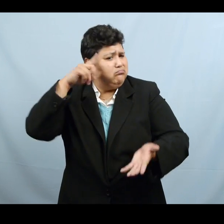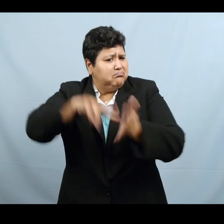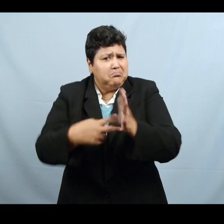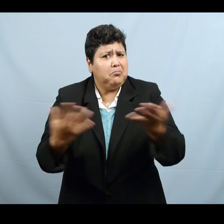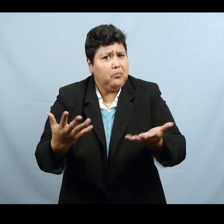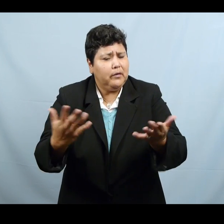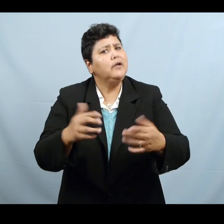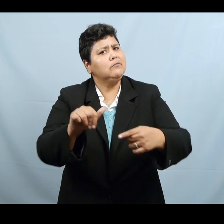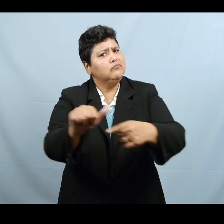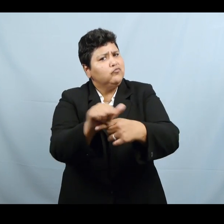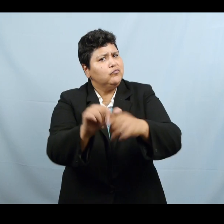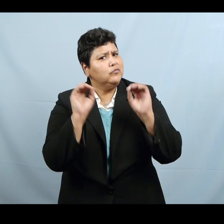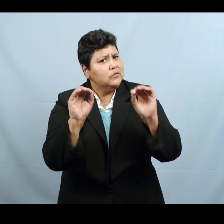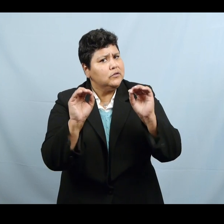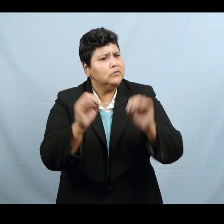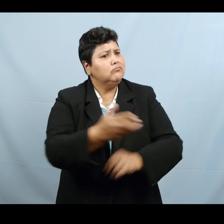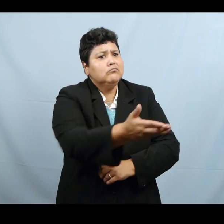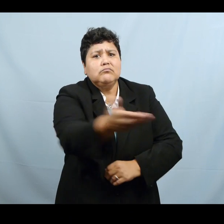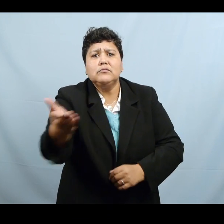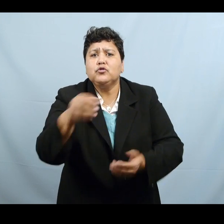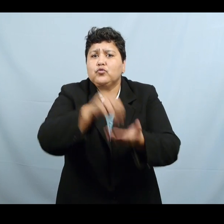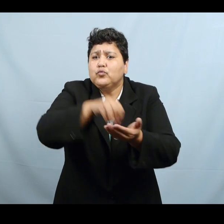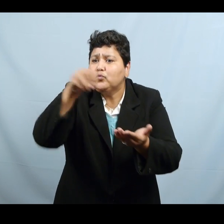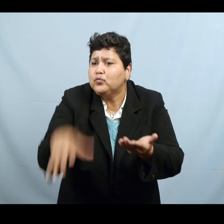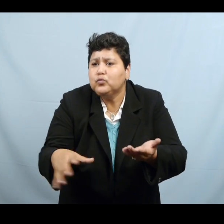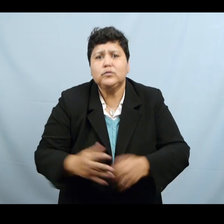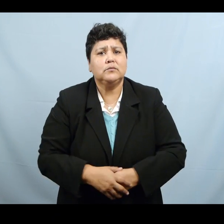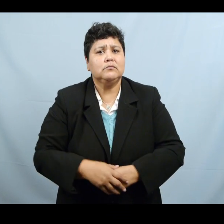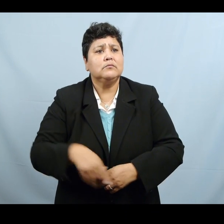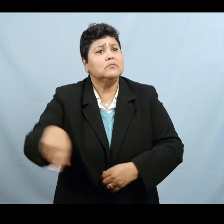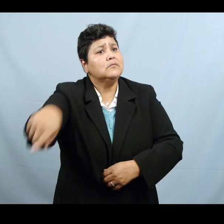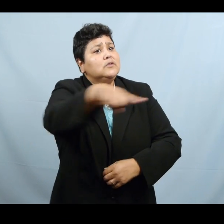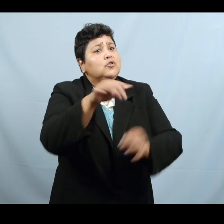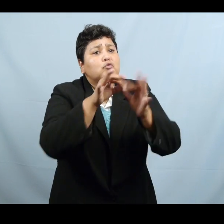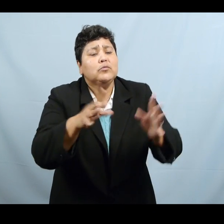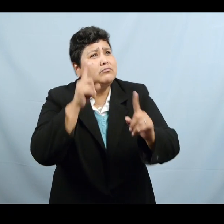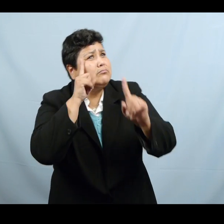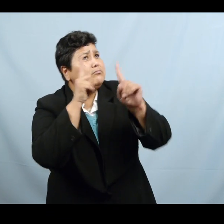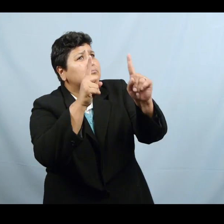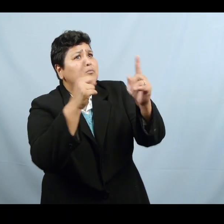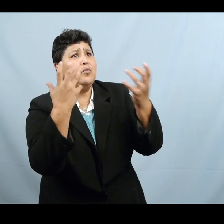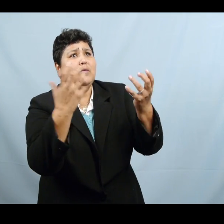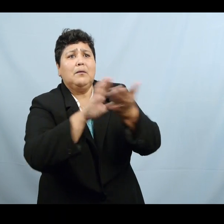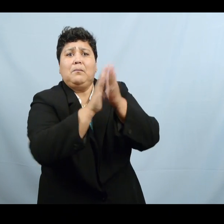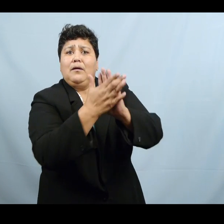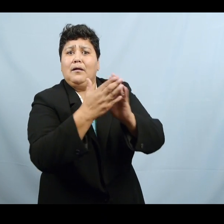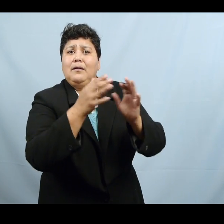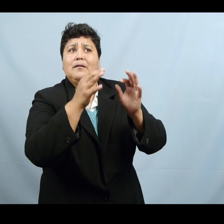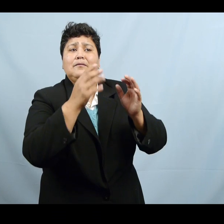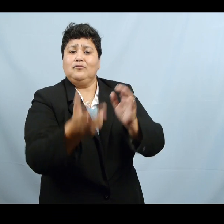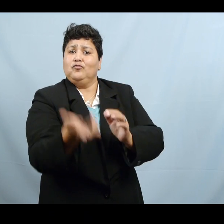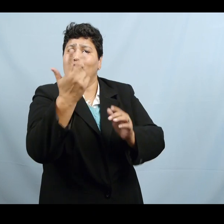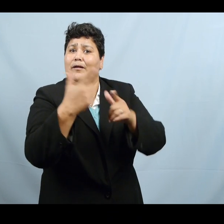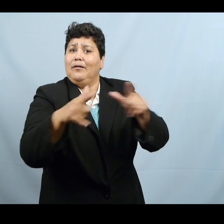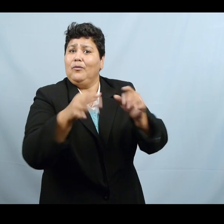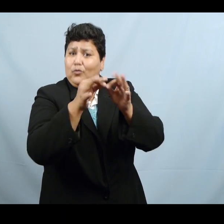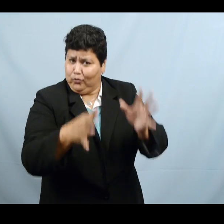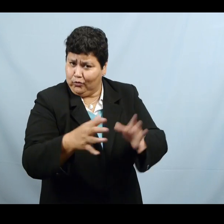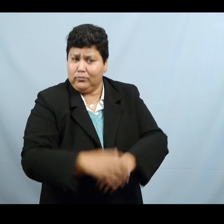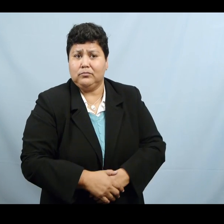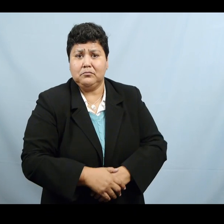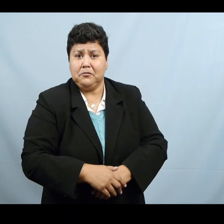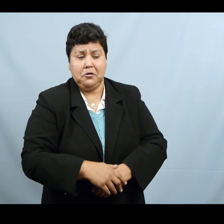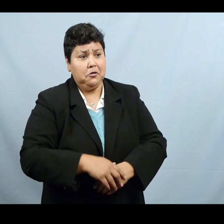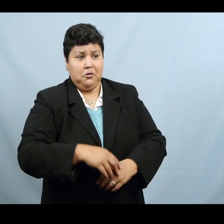intended as a tool for students and prospective trilingual interpreters. However, in addition to interpreters, this